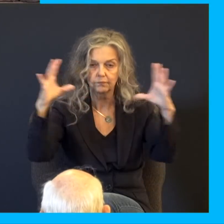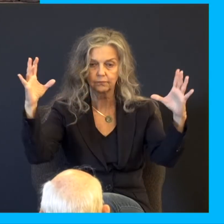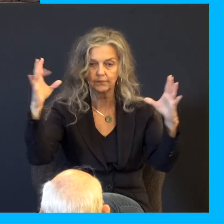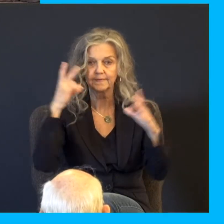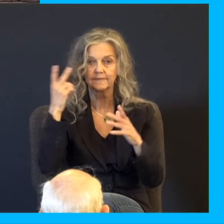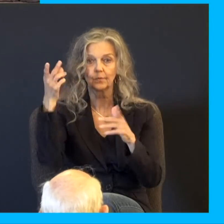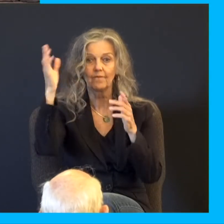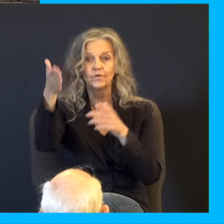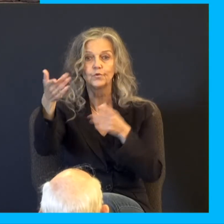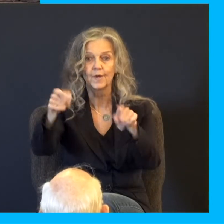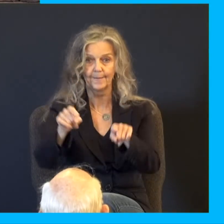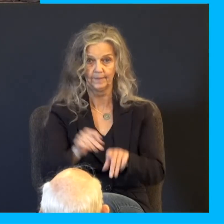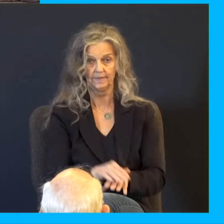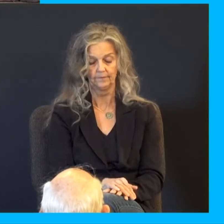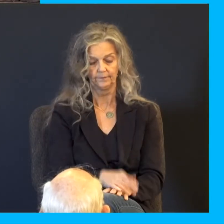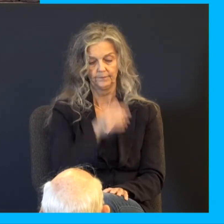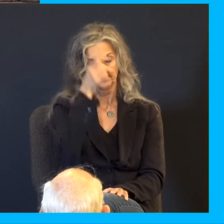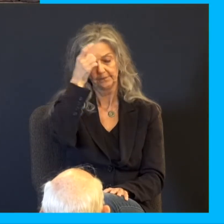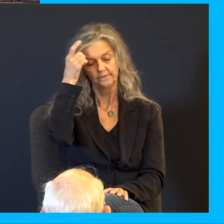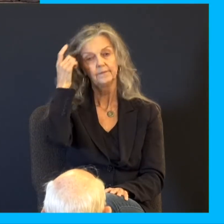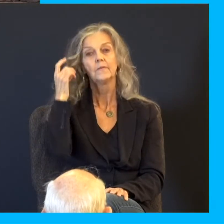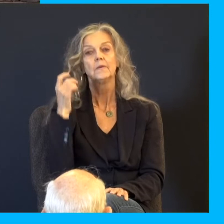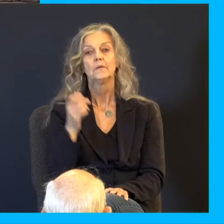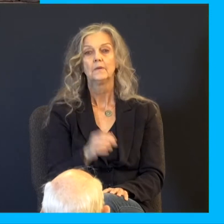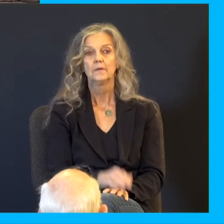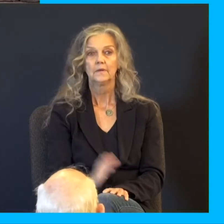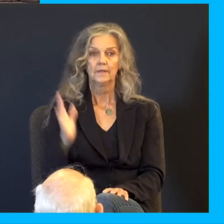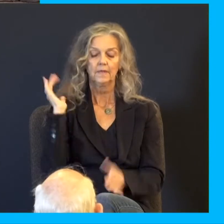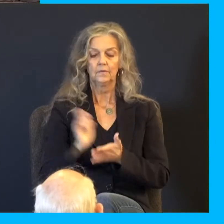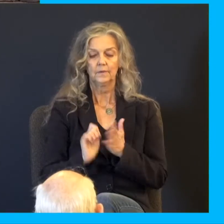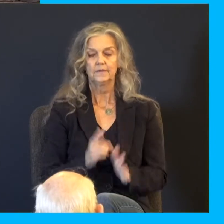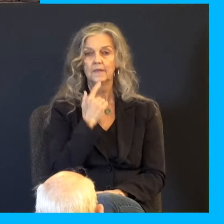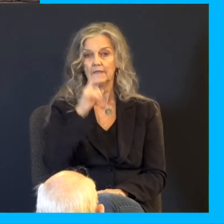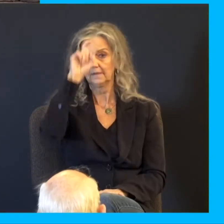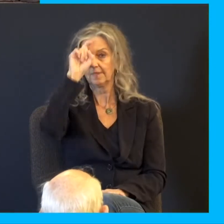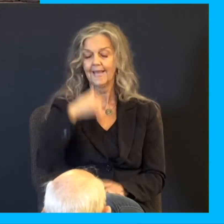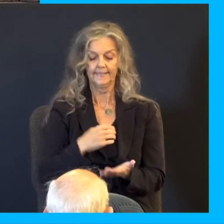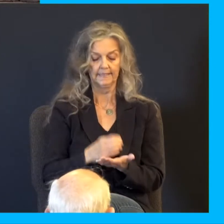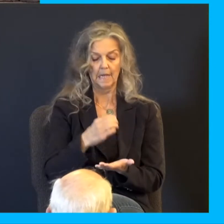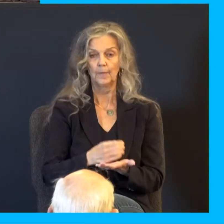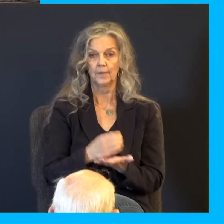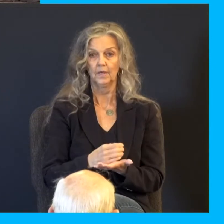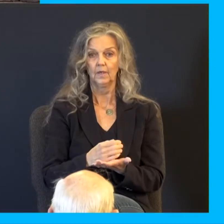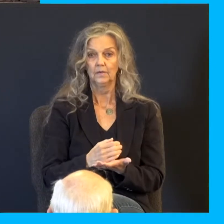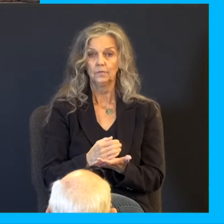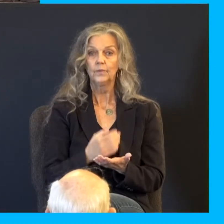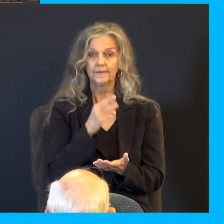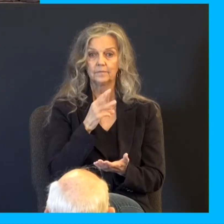enchanter, sorry, or diligently observe. Ancient writers tell us that the Egyptians would have a cup, they'd have something in it, and whether it was the metal of the